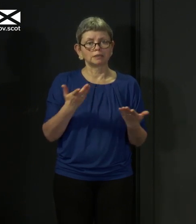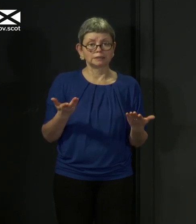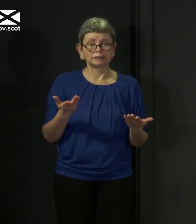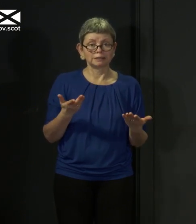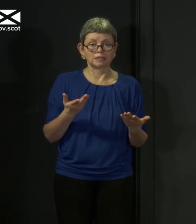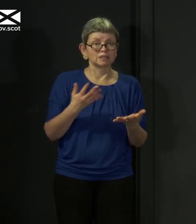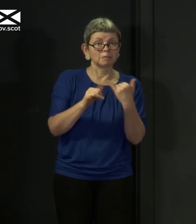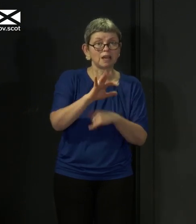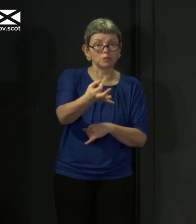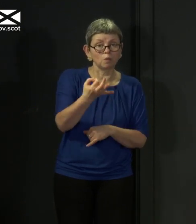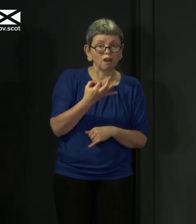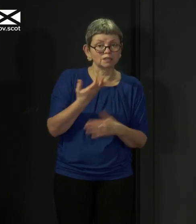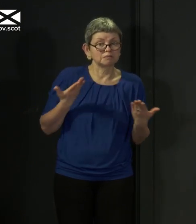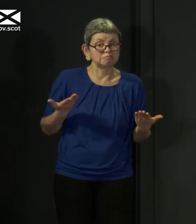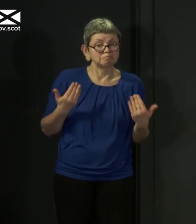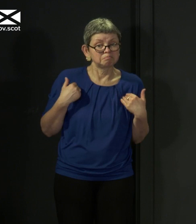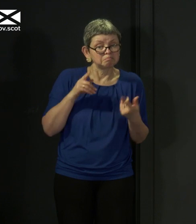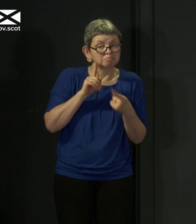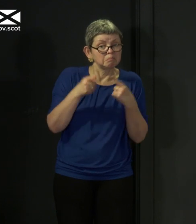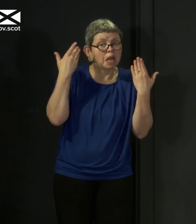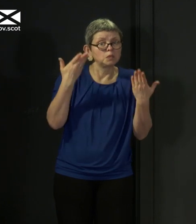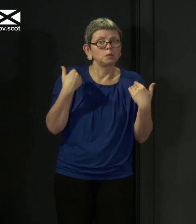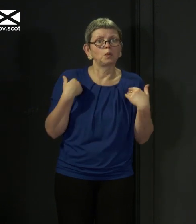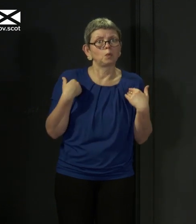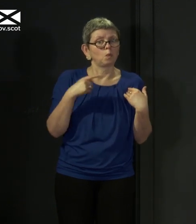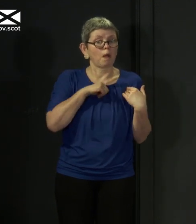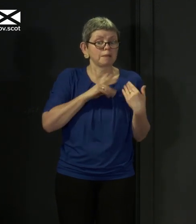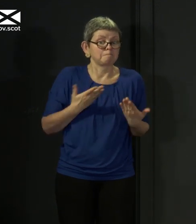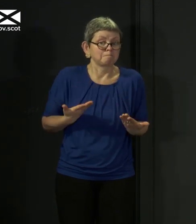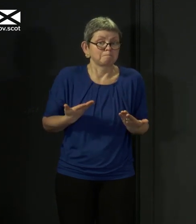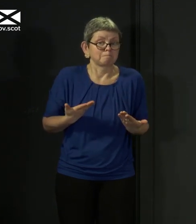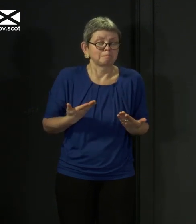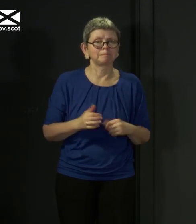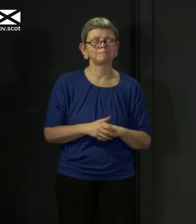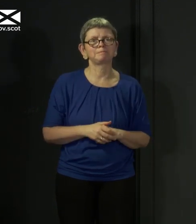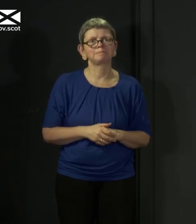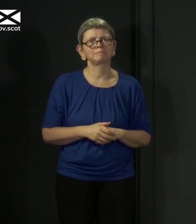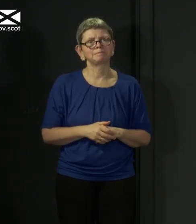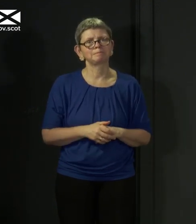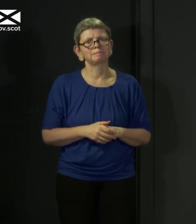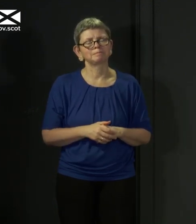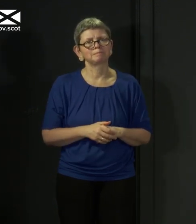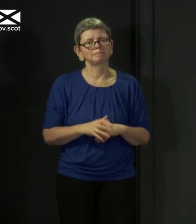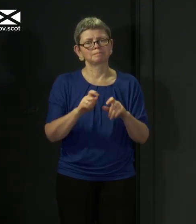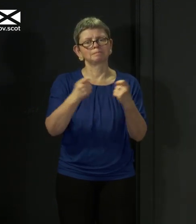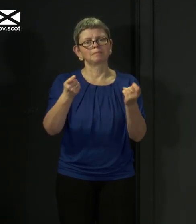I don't know that yet because we're not yet at the position to answer it definitively. Rachel Watson from the Mail.